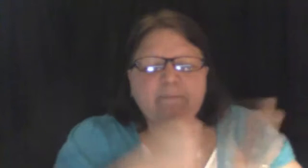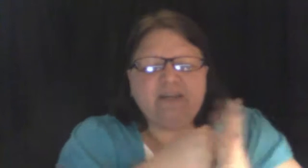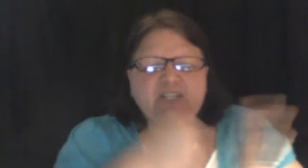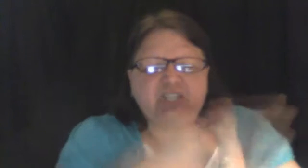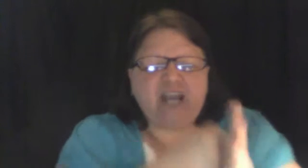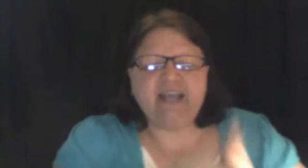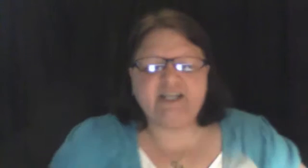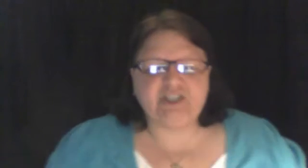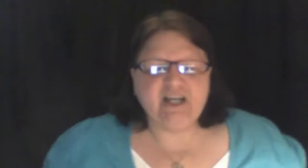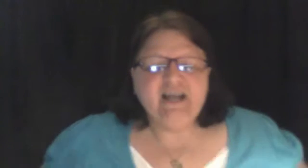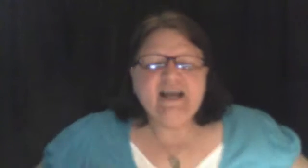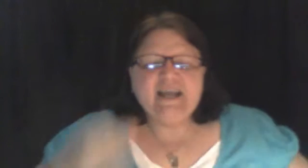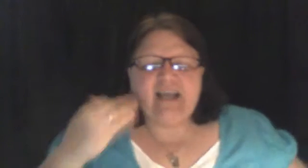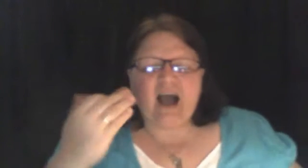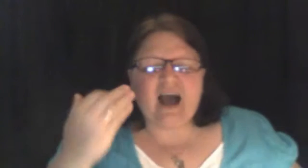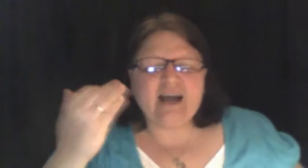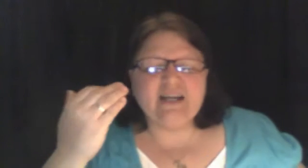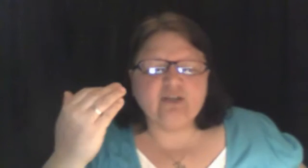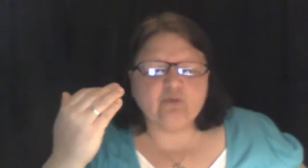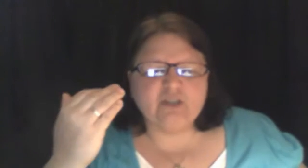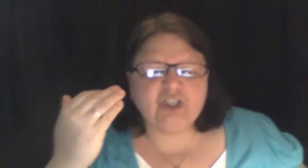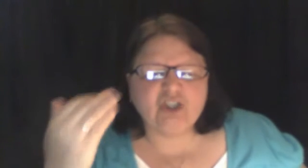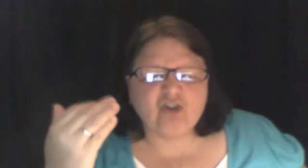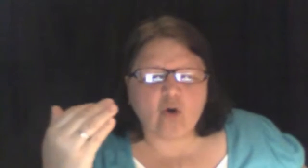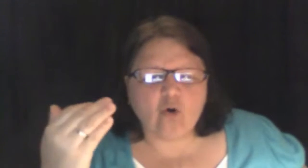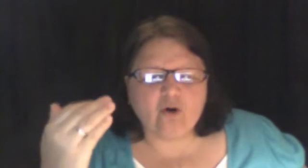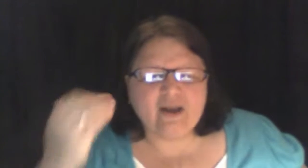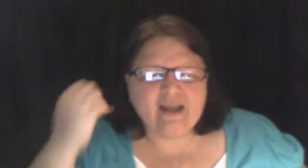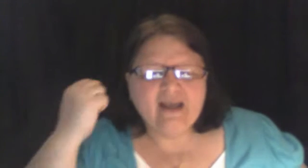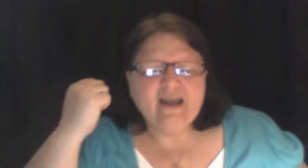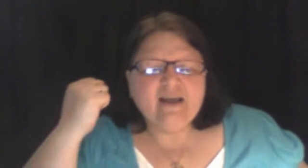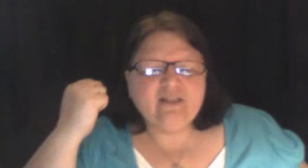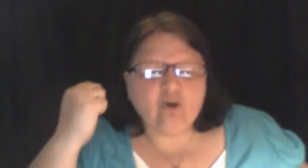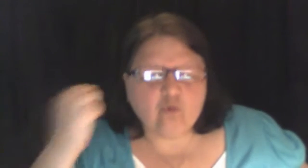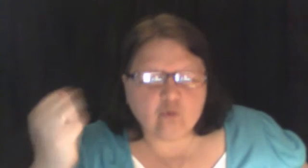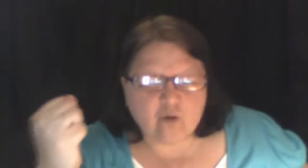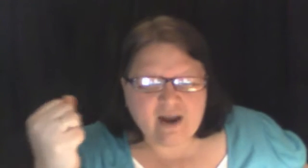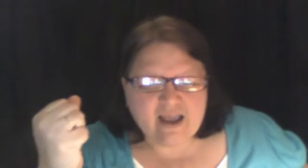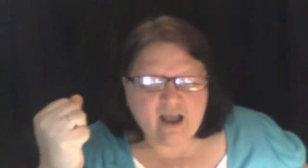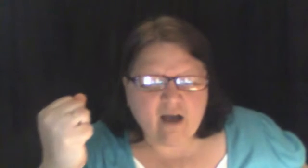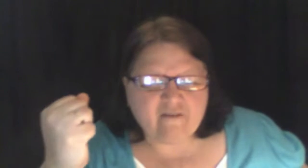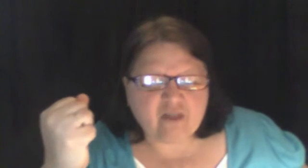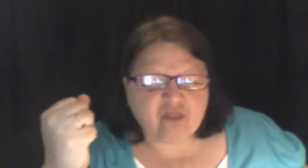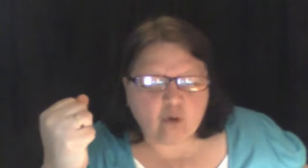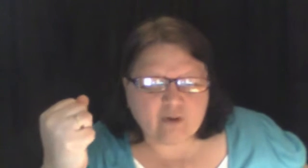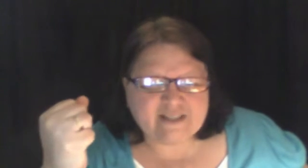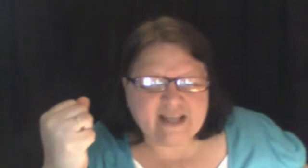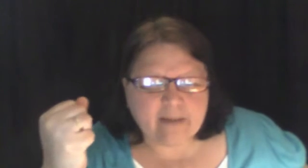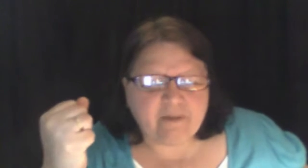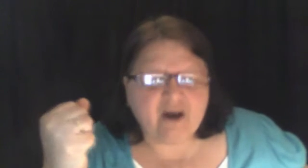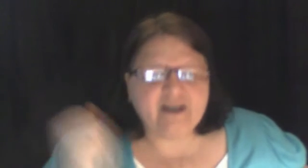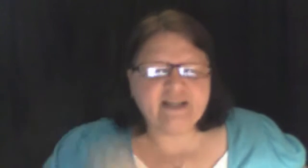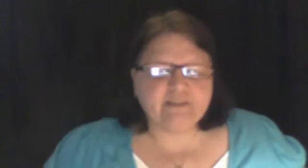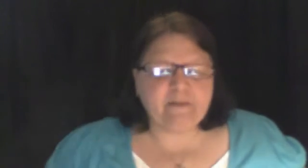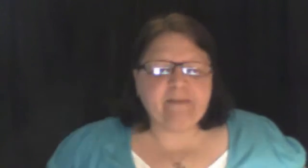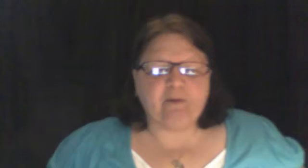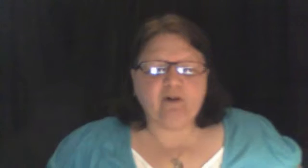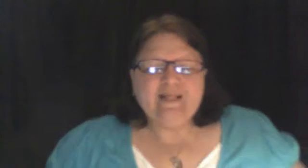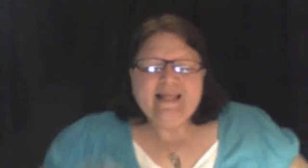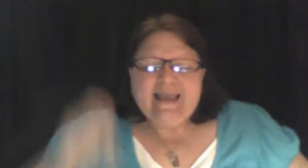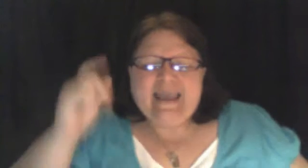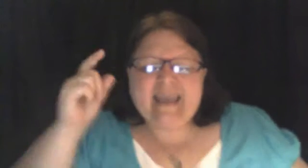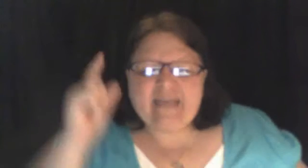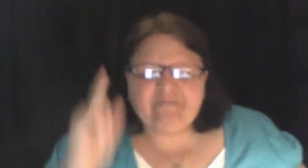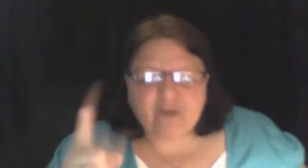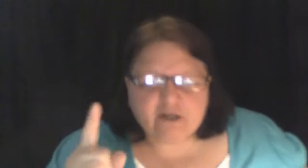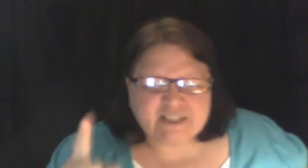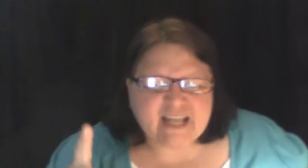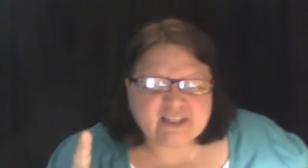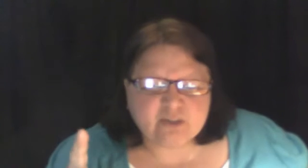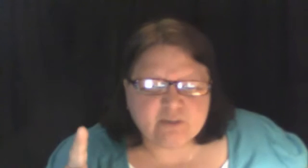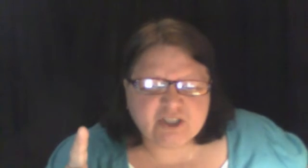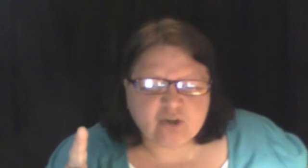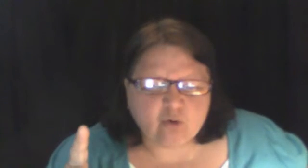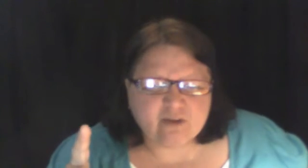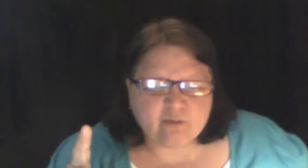be changed. God is restoring the ring of authority upon his people. He first has to restore the